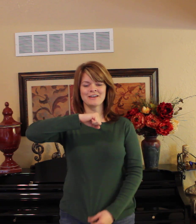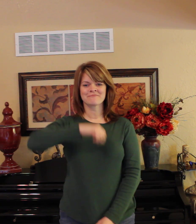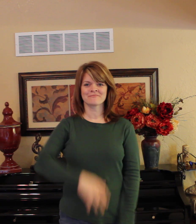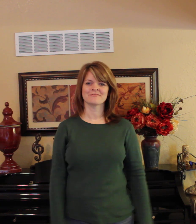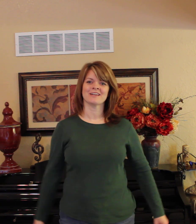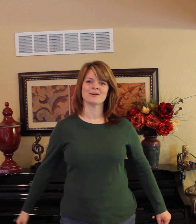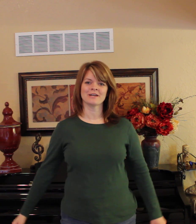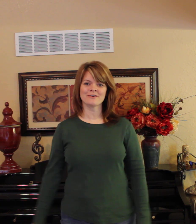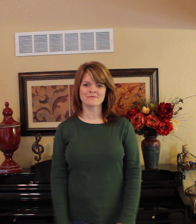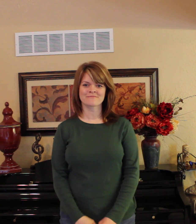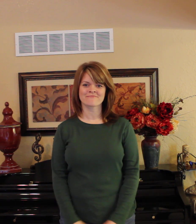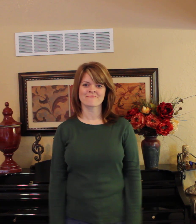here we go.